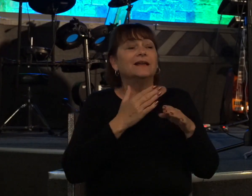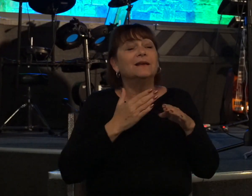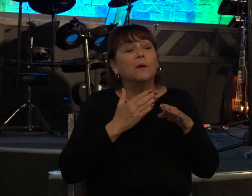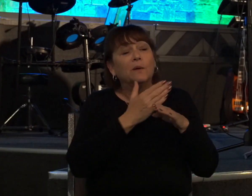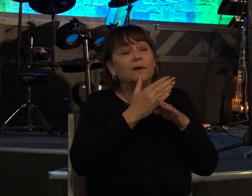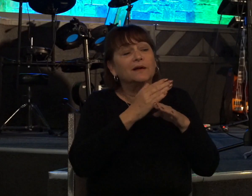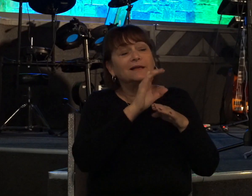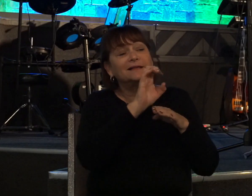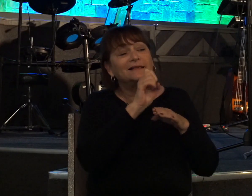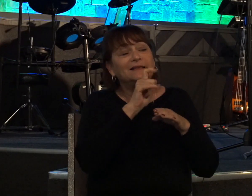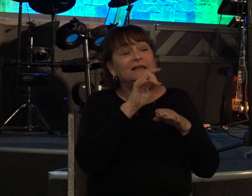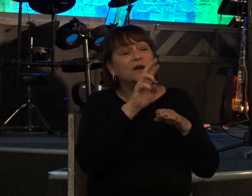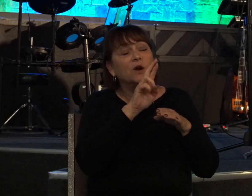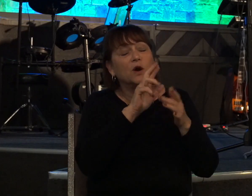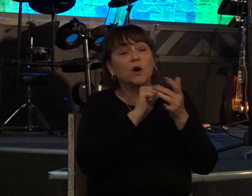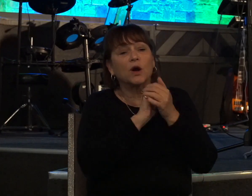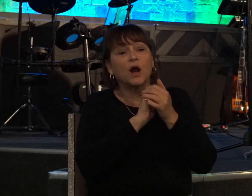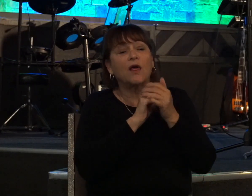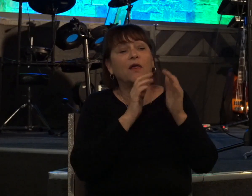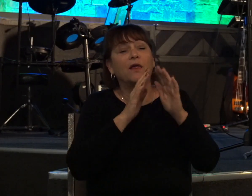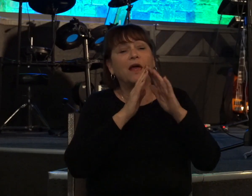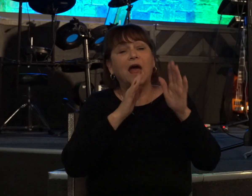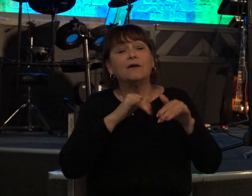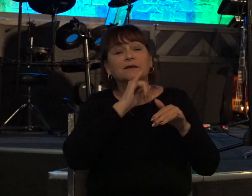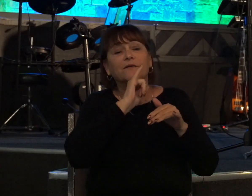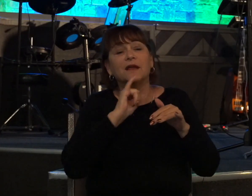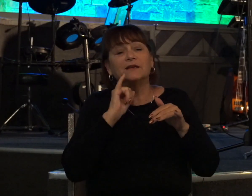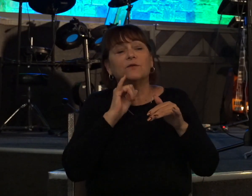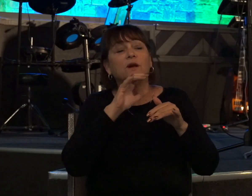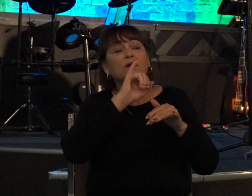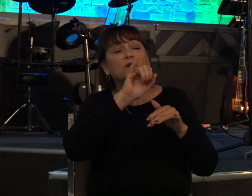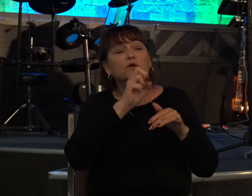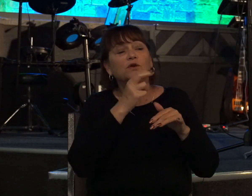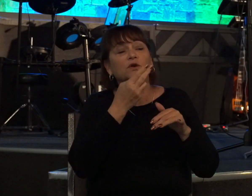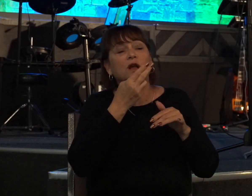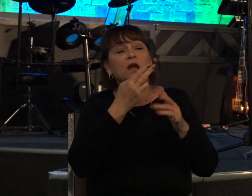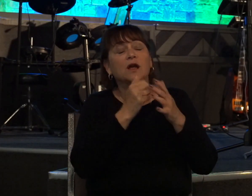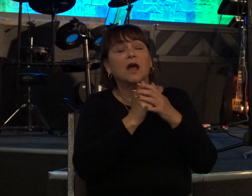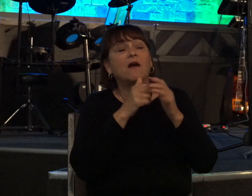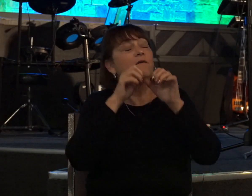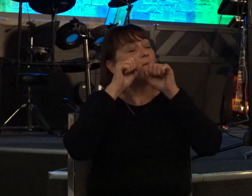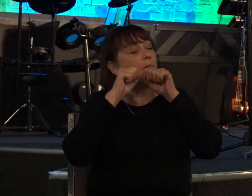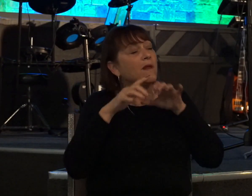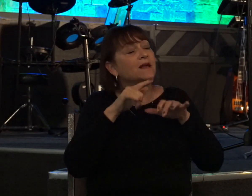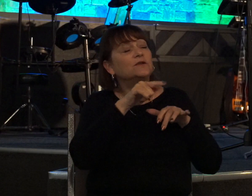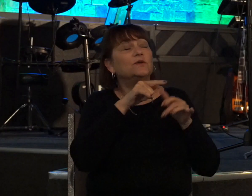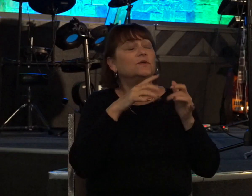i gave you the house of israel and judah man i've blessed you so much